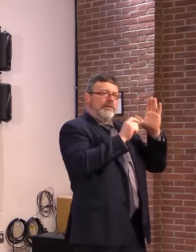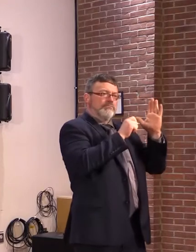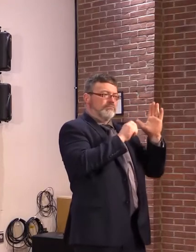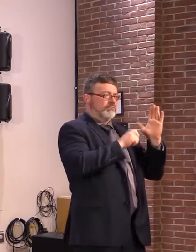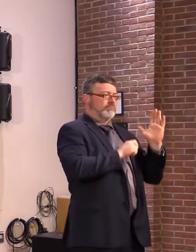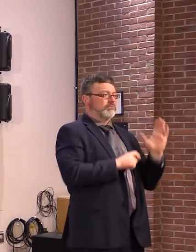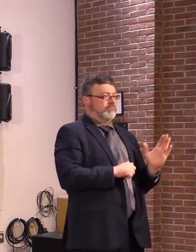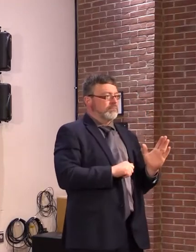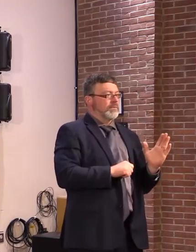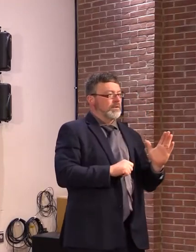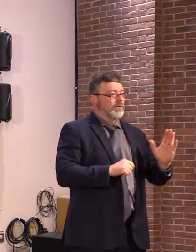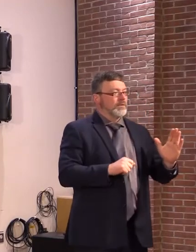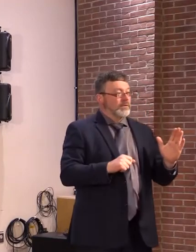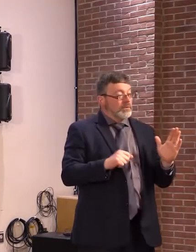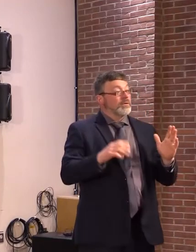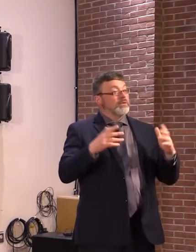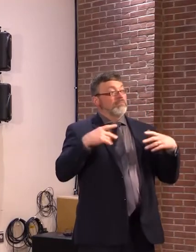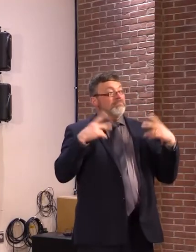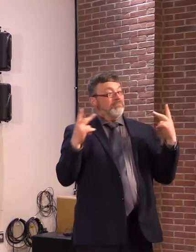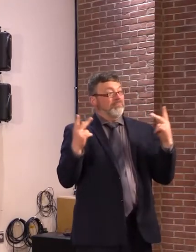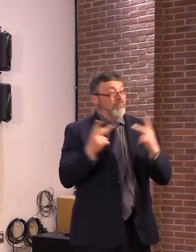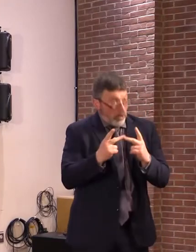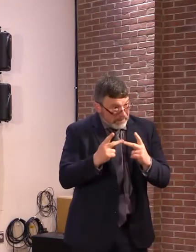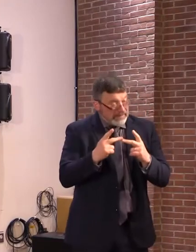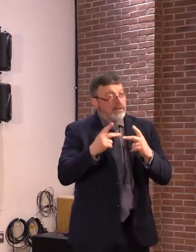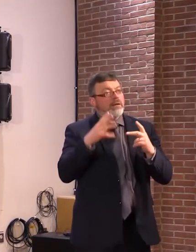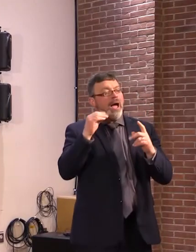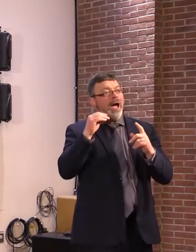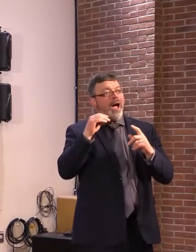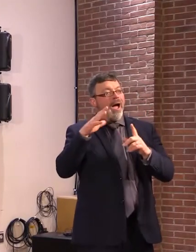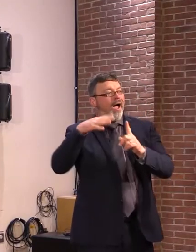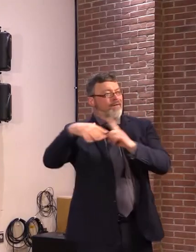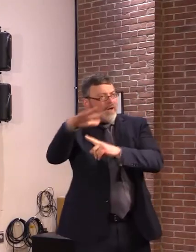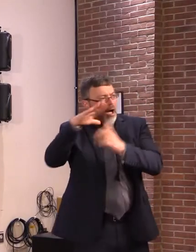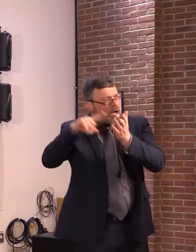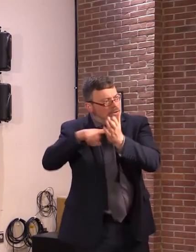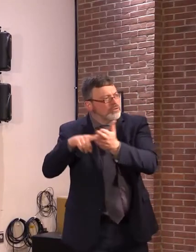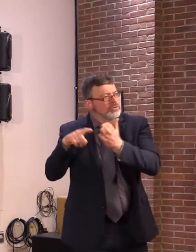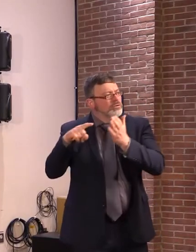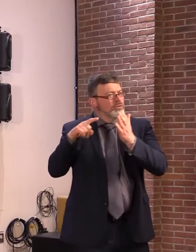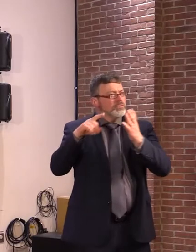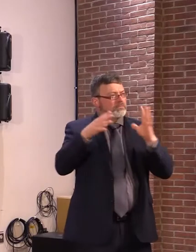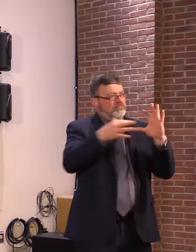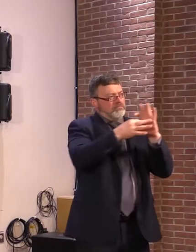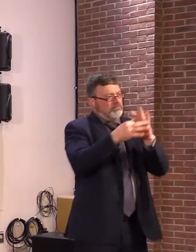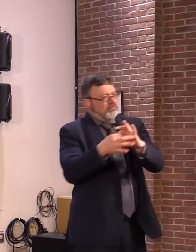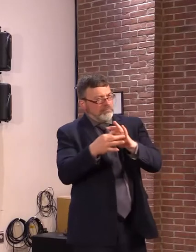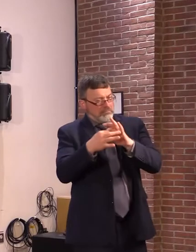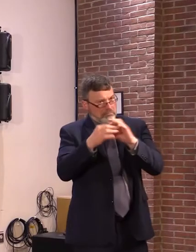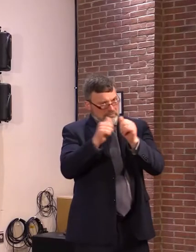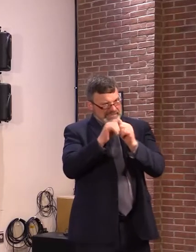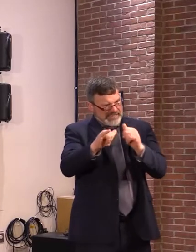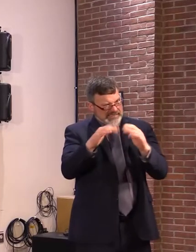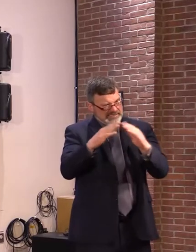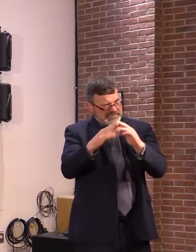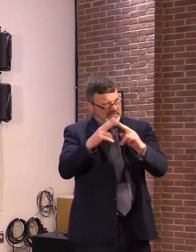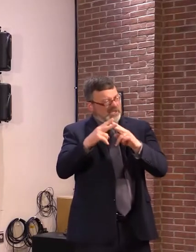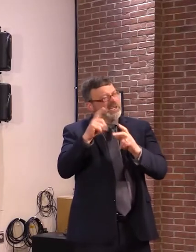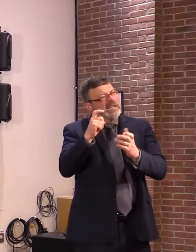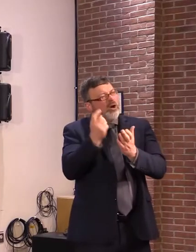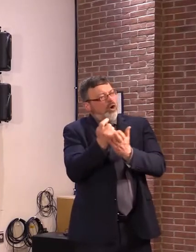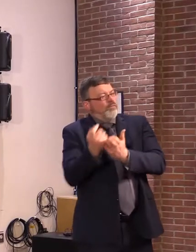250 permits and other environmental permanent appeals go to the same place, creating what most likely will be used by opponents